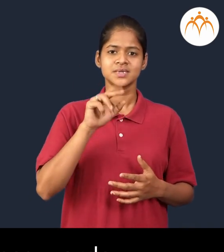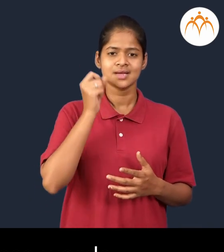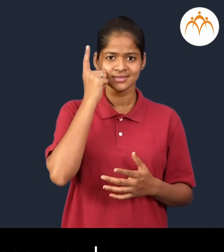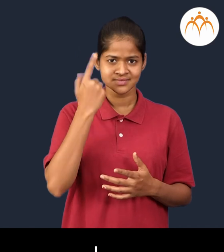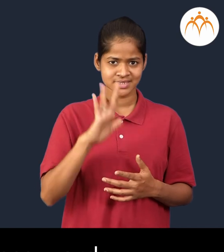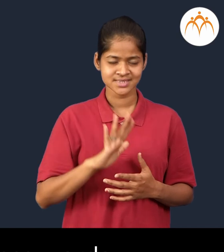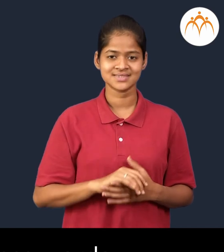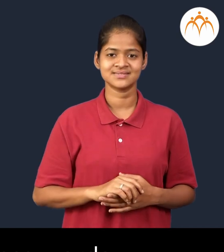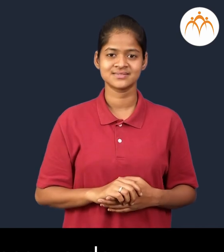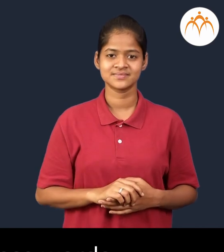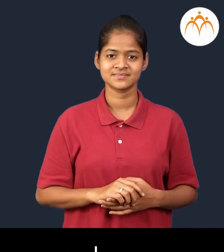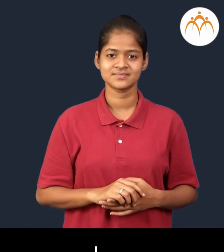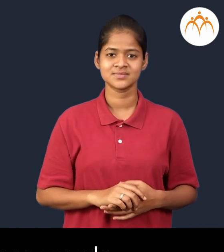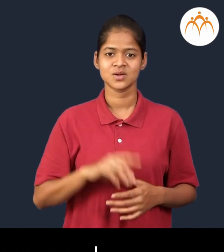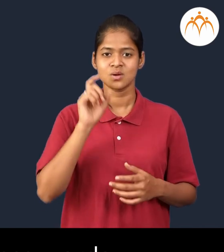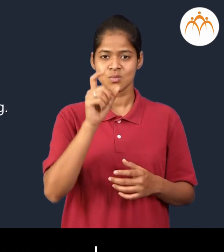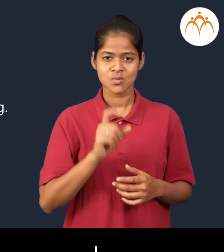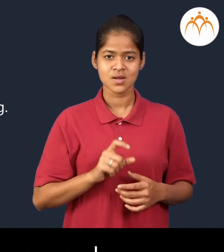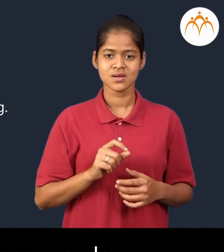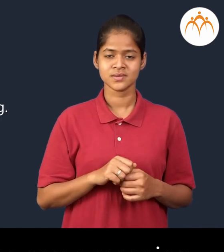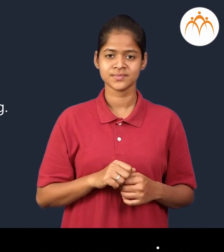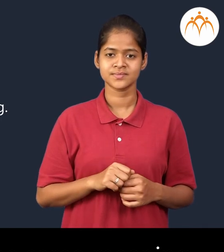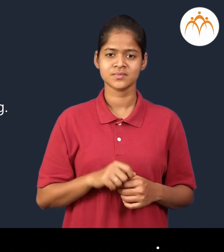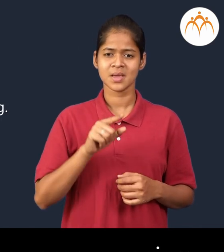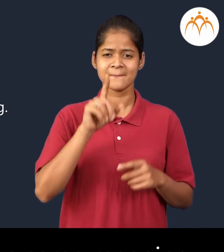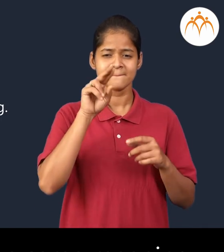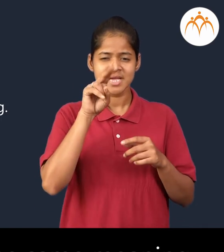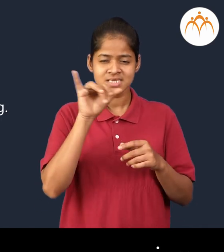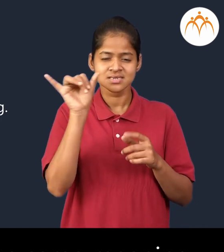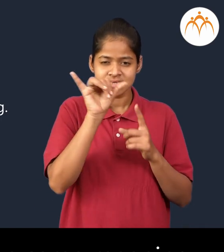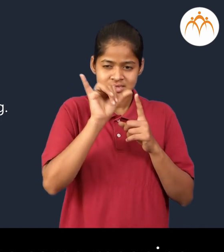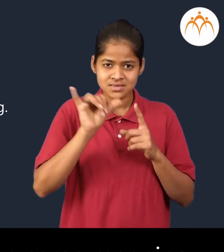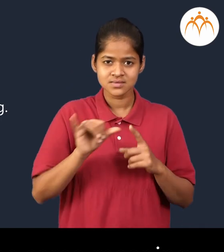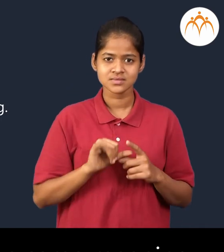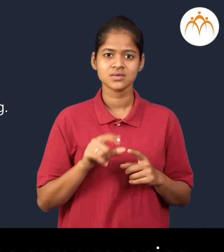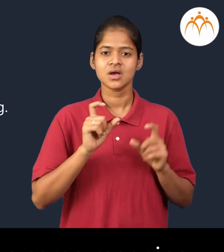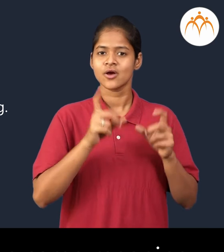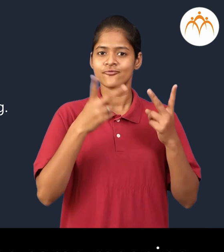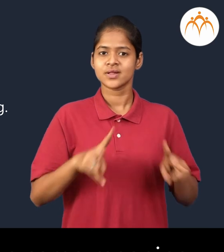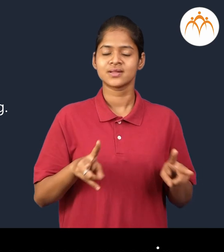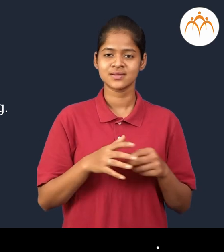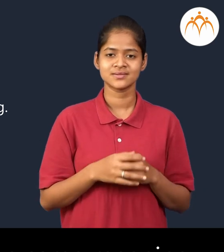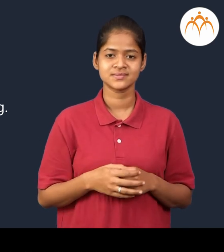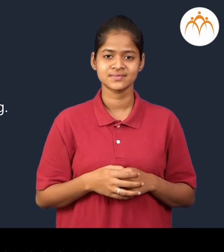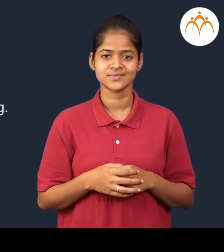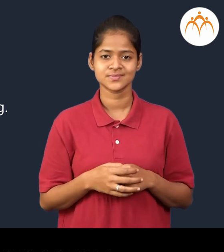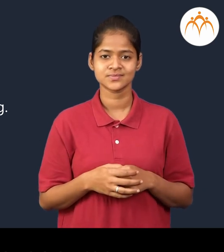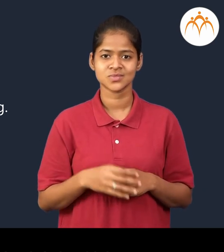Meanings of these words. Different words with the same meaning. The concept